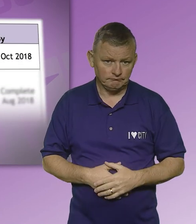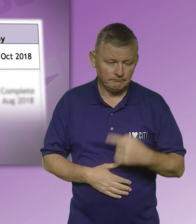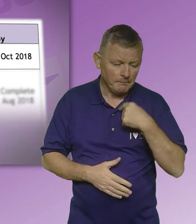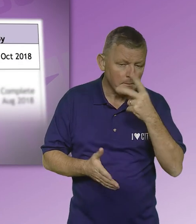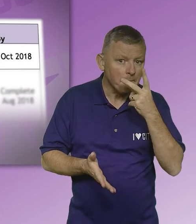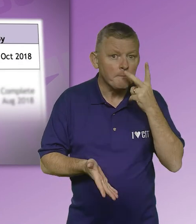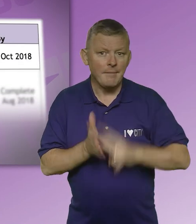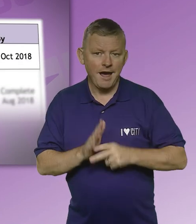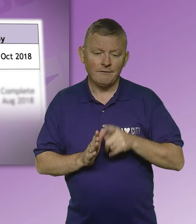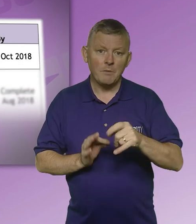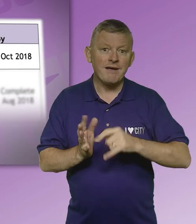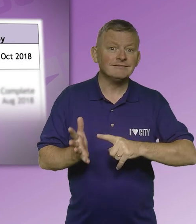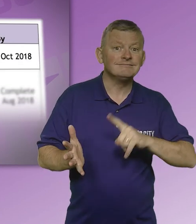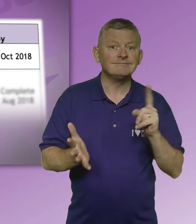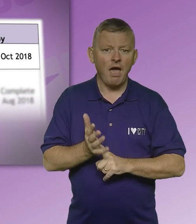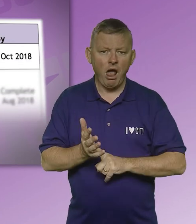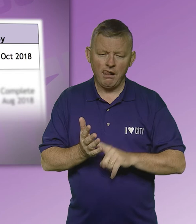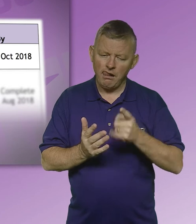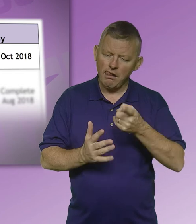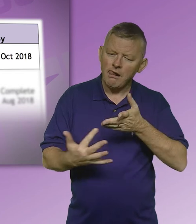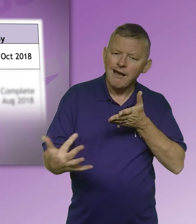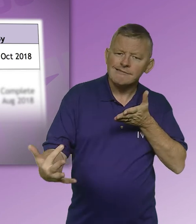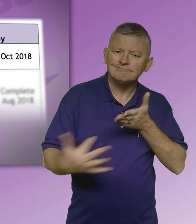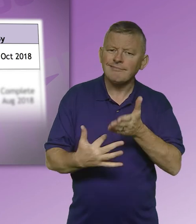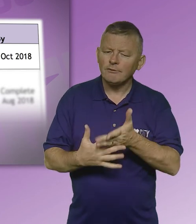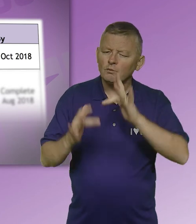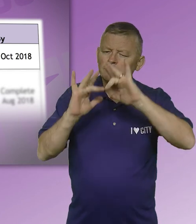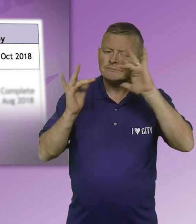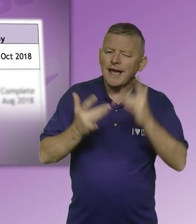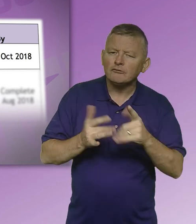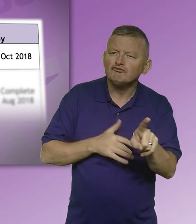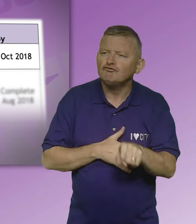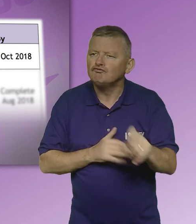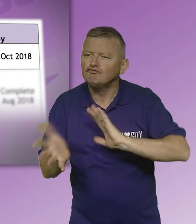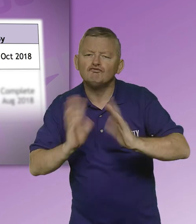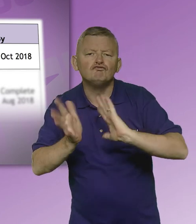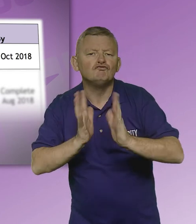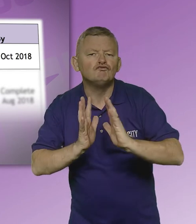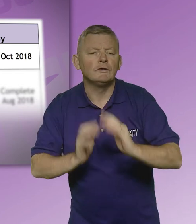produce the college BSL action plan in an accessible BSL format for the college website.